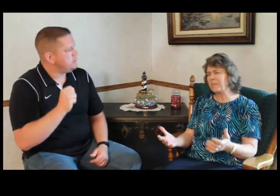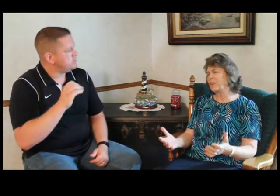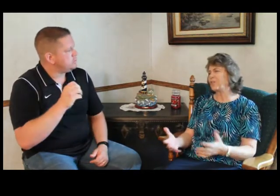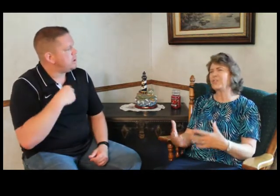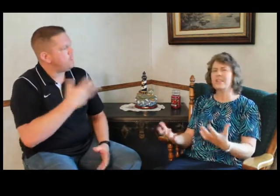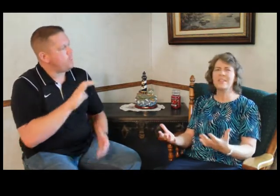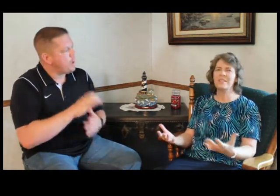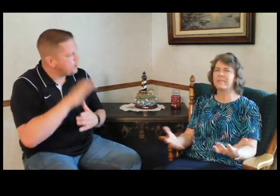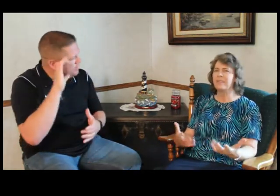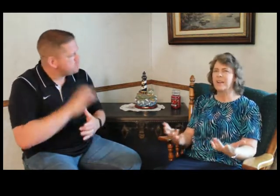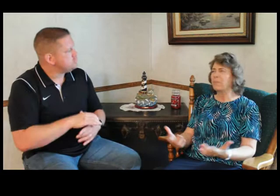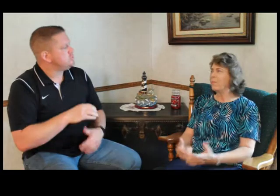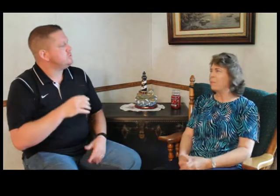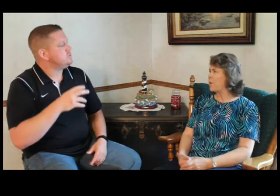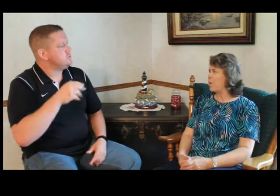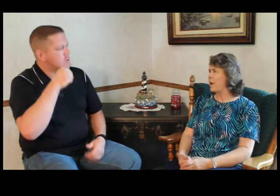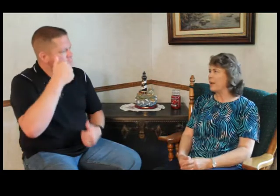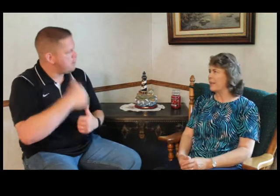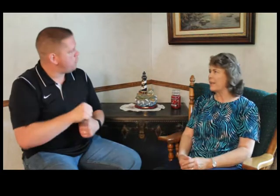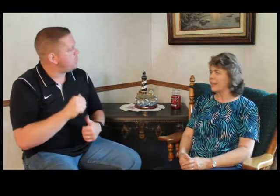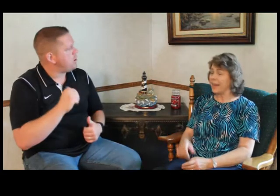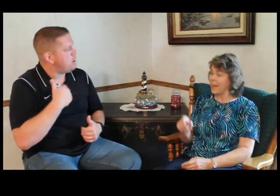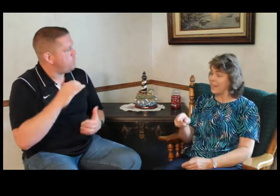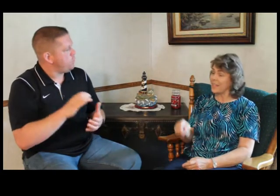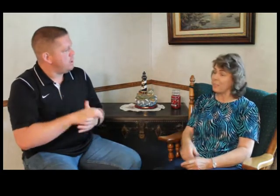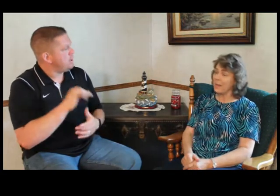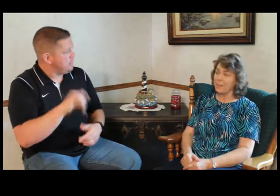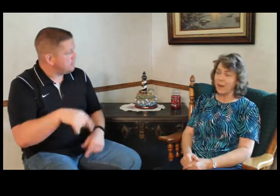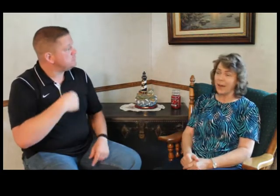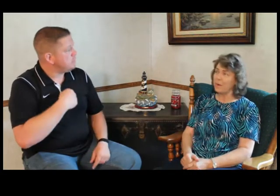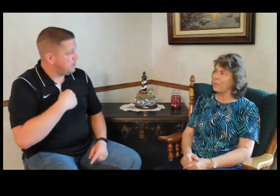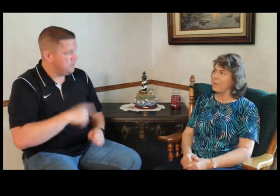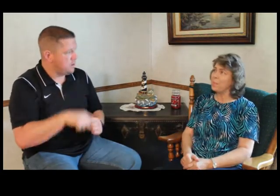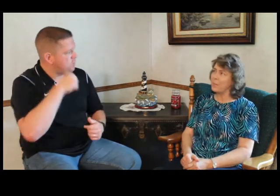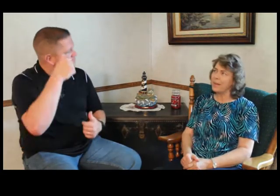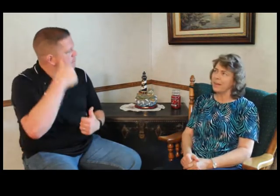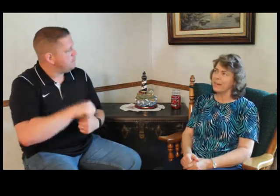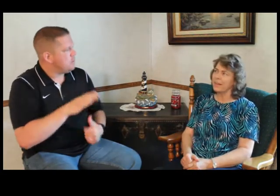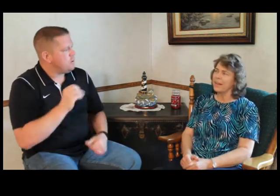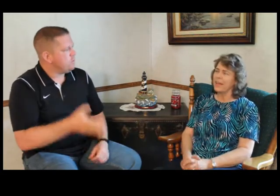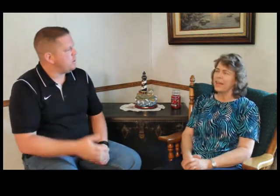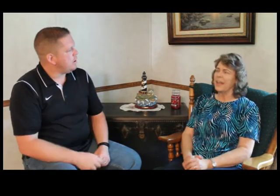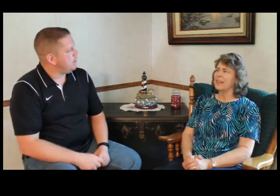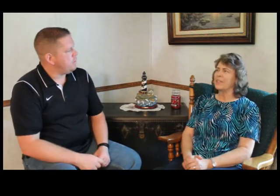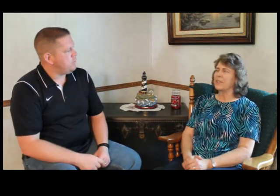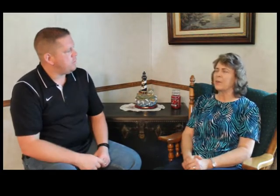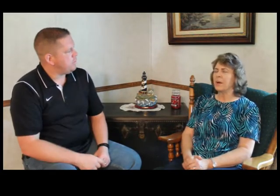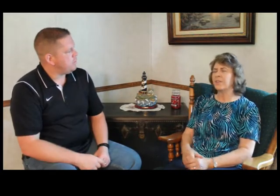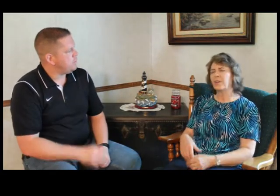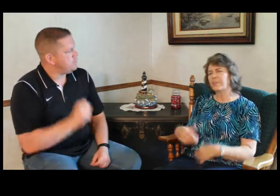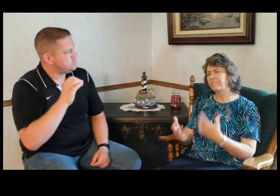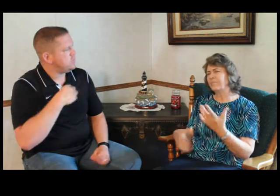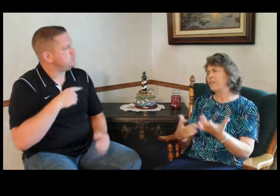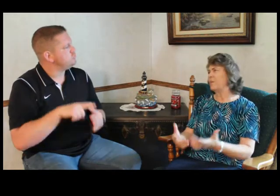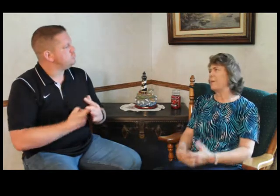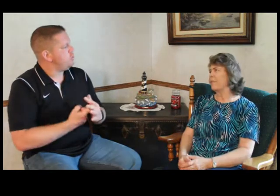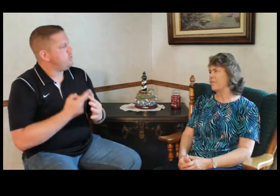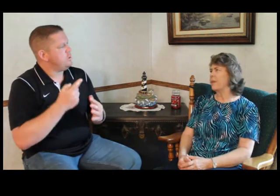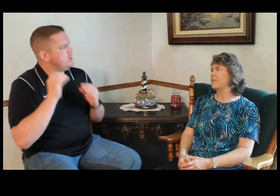pictures and he didn't remember our wedding. He said, Dad, that's me, but I don't remember being there. Wow. And so I started teaching about the family